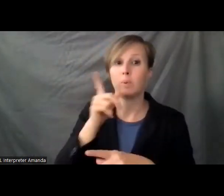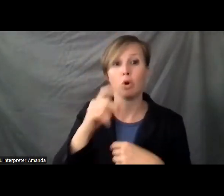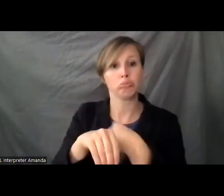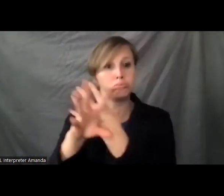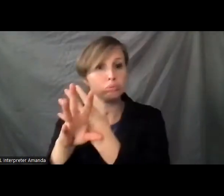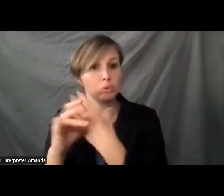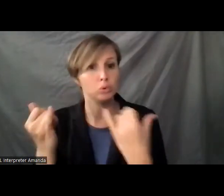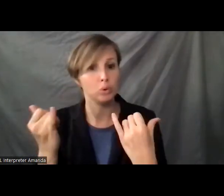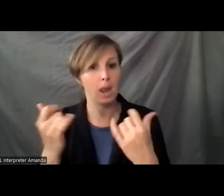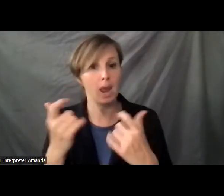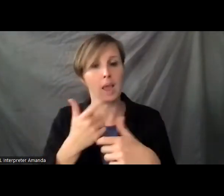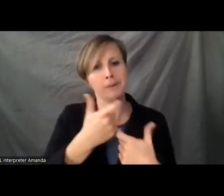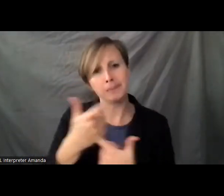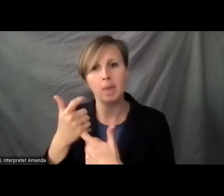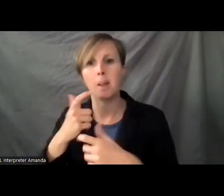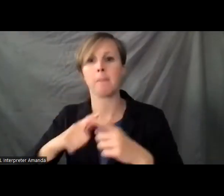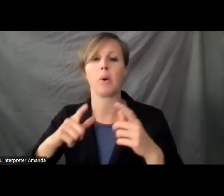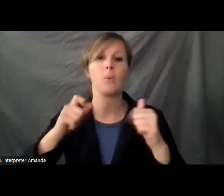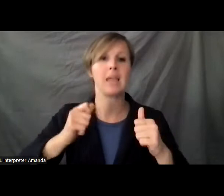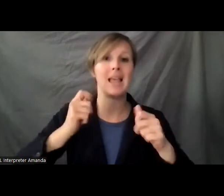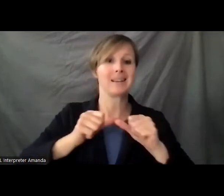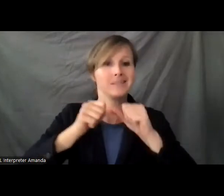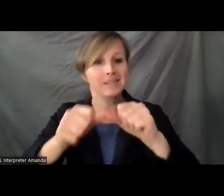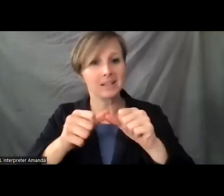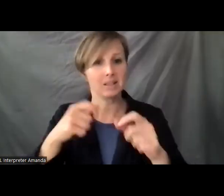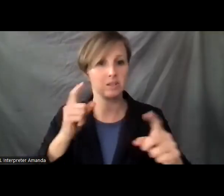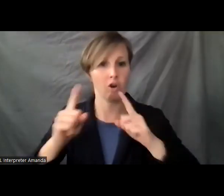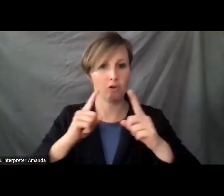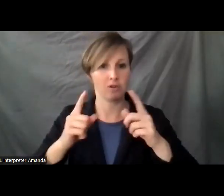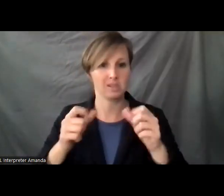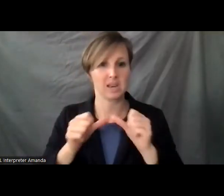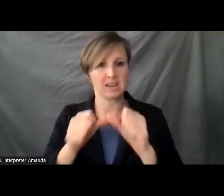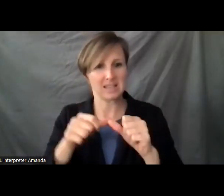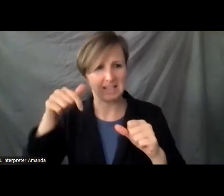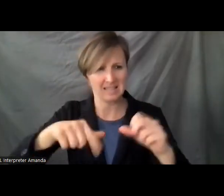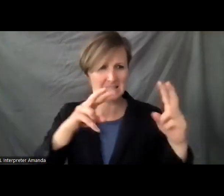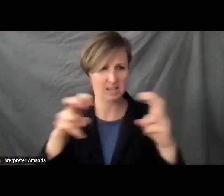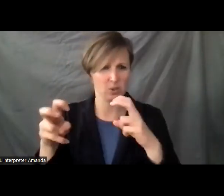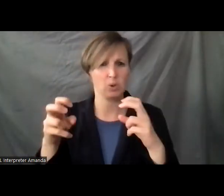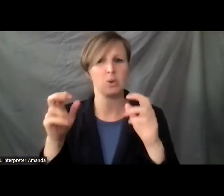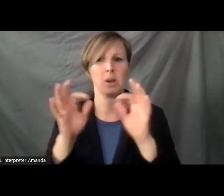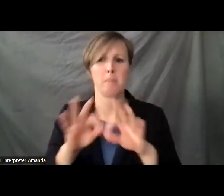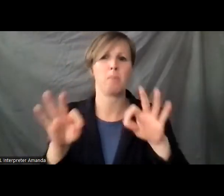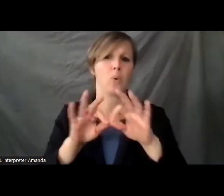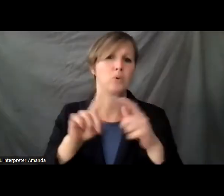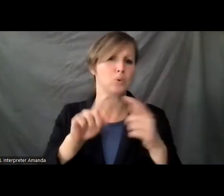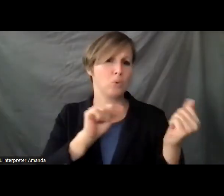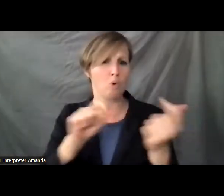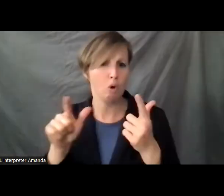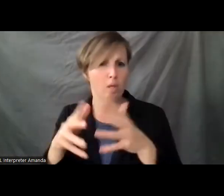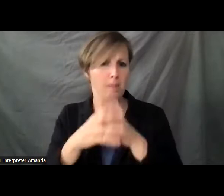but that this conversation is amplified so that everyone understands that this issue is something that is important to all Americans. Thank you.